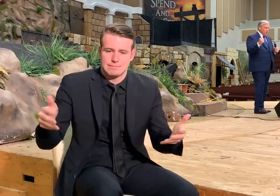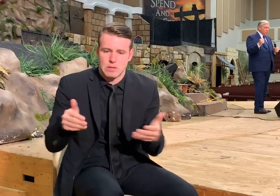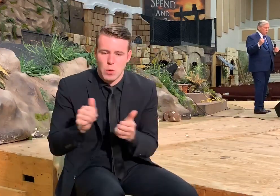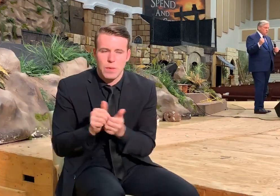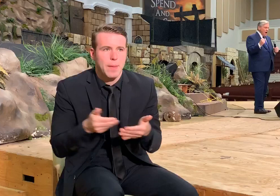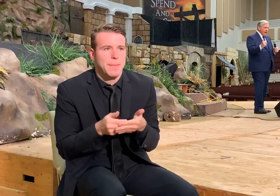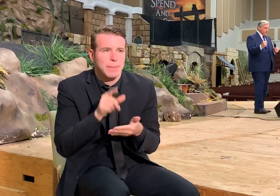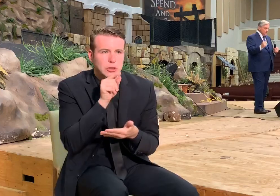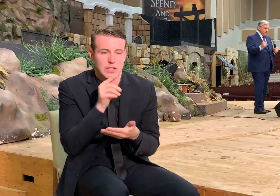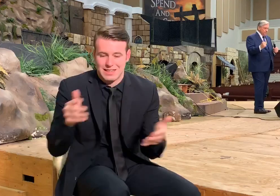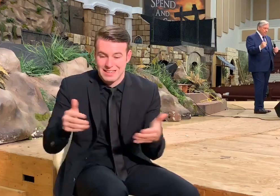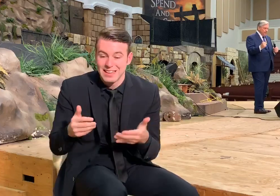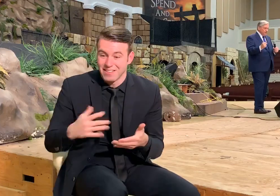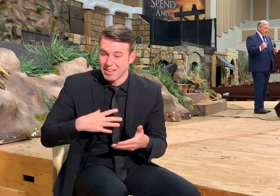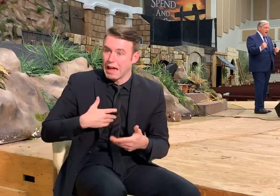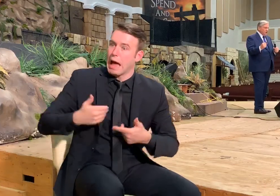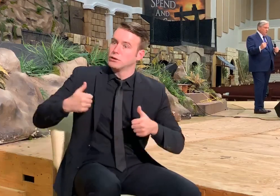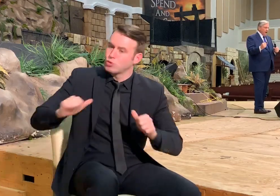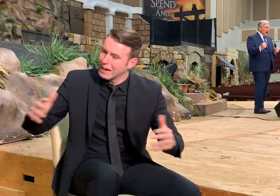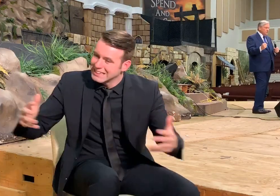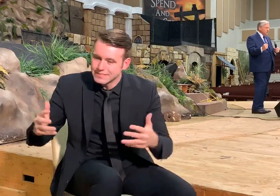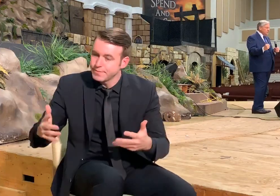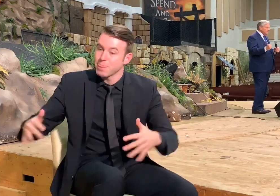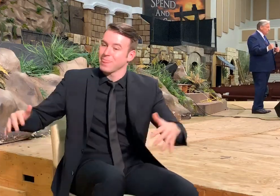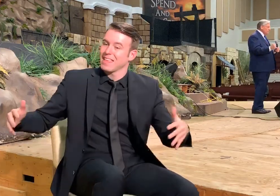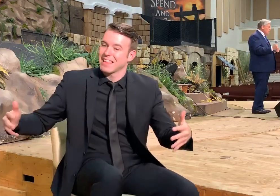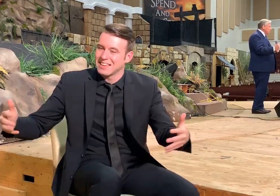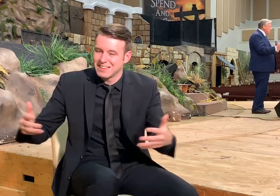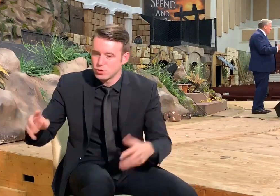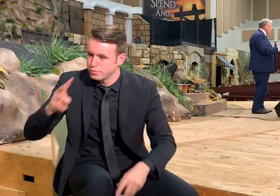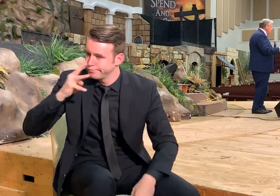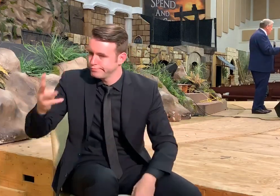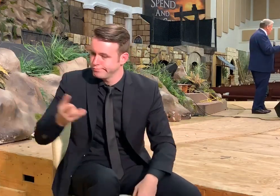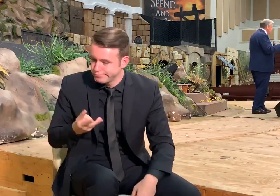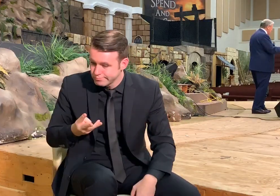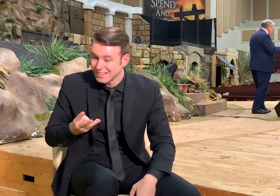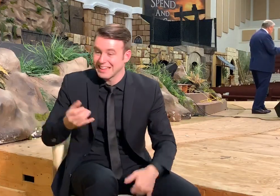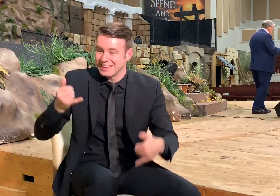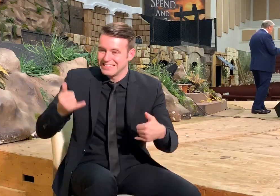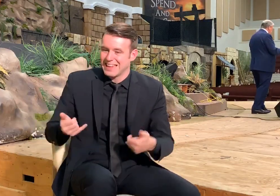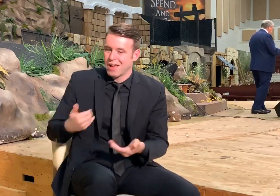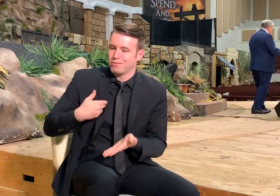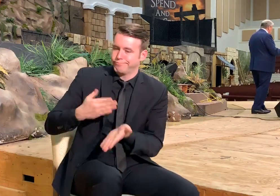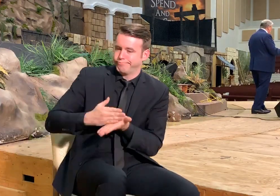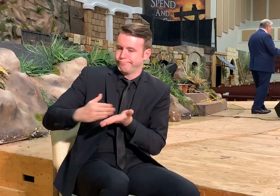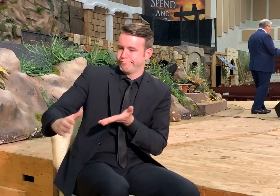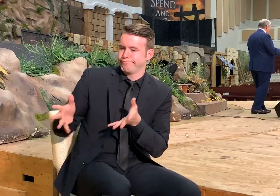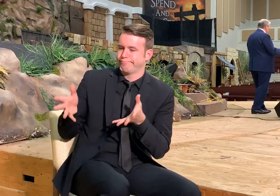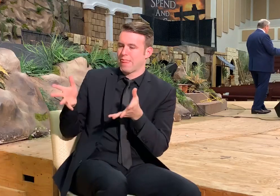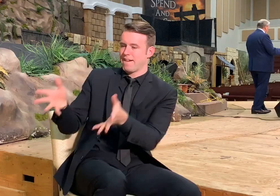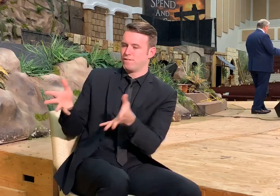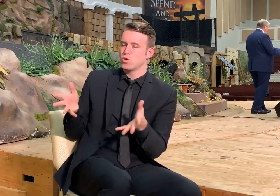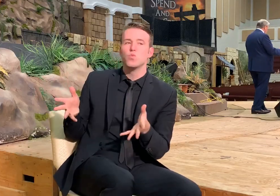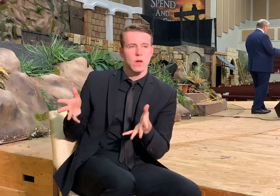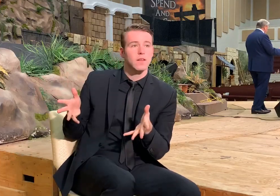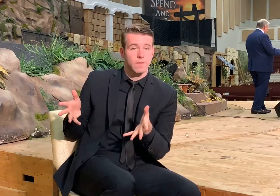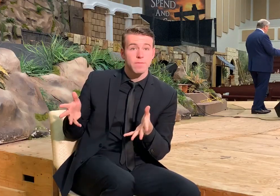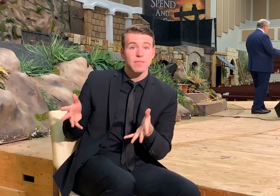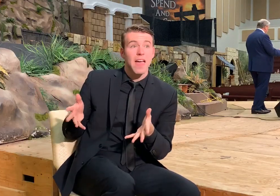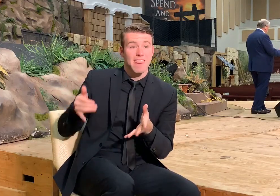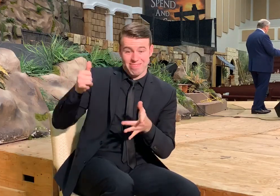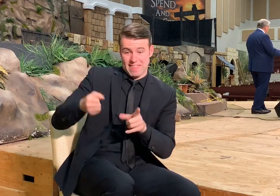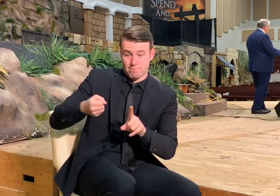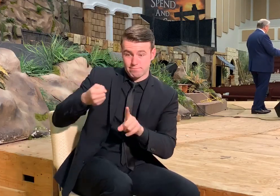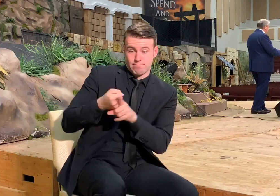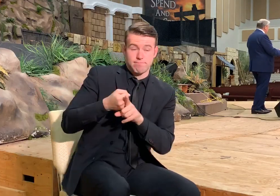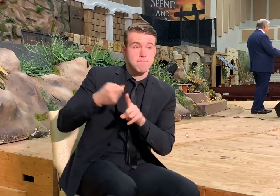but you would not. And now your house is left unto you desolate. At that point of